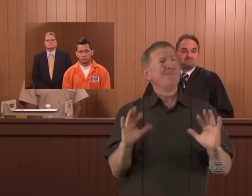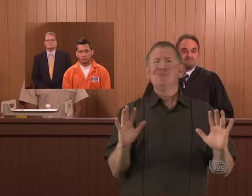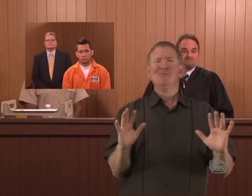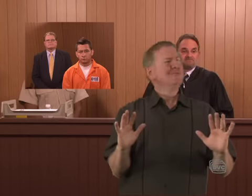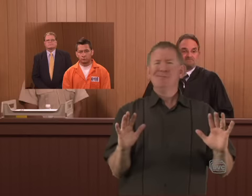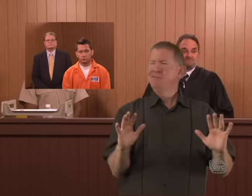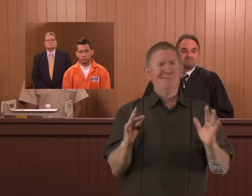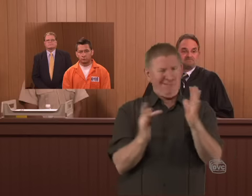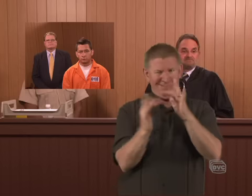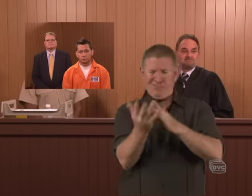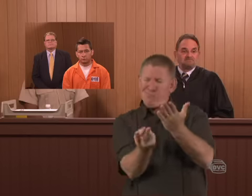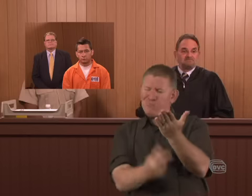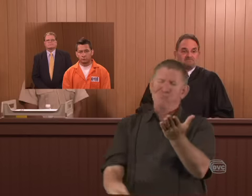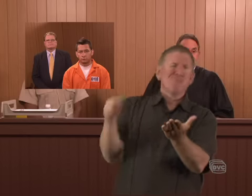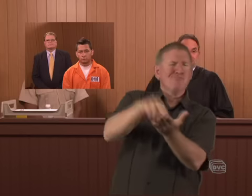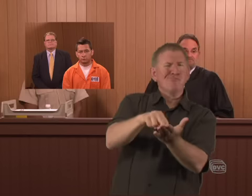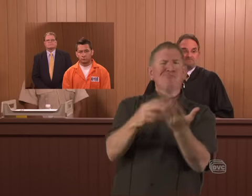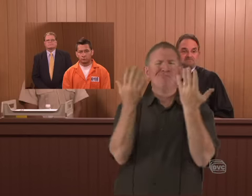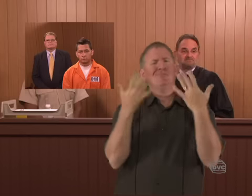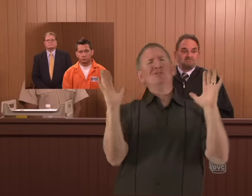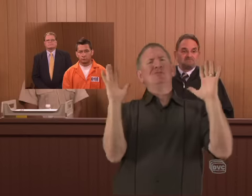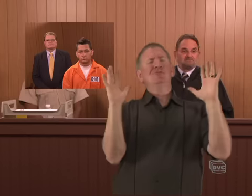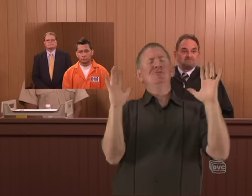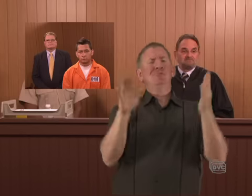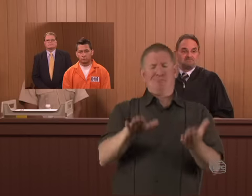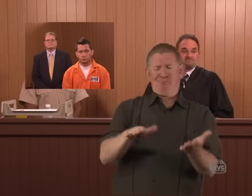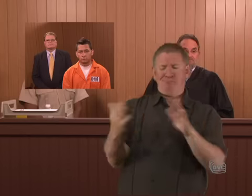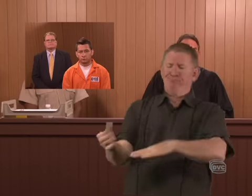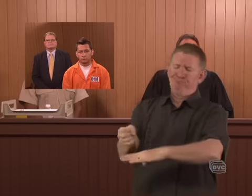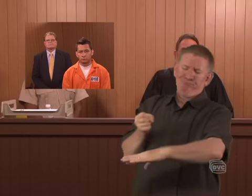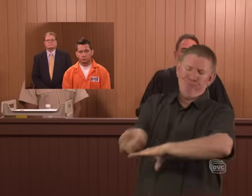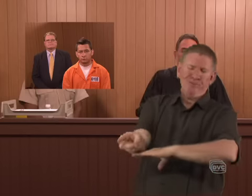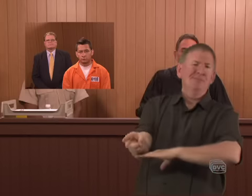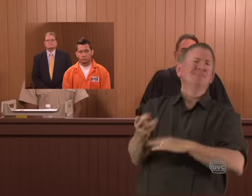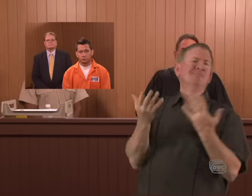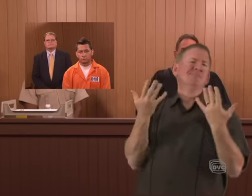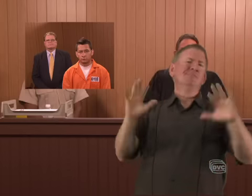Jesus died. But he also rose again and he conquered death.